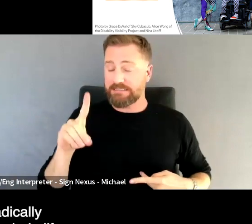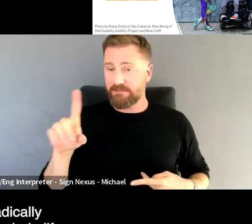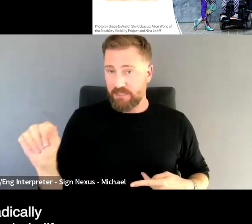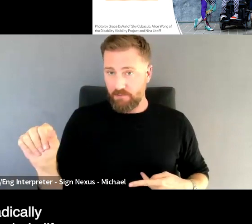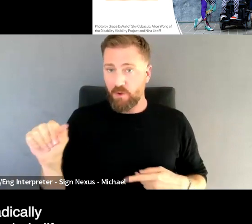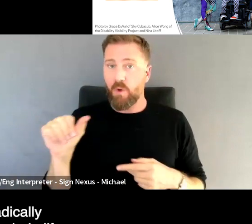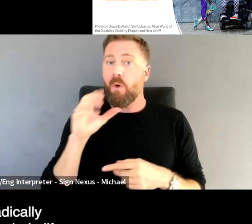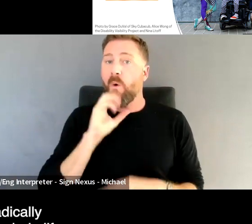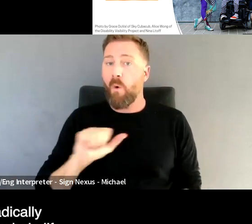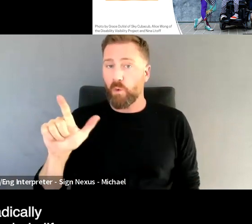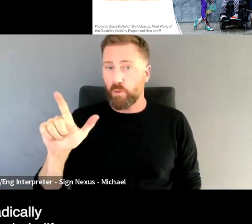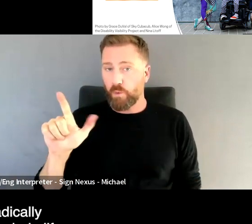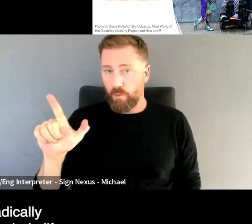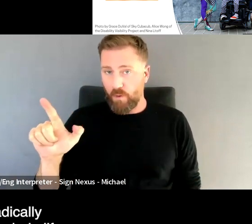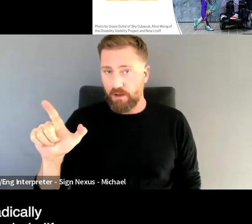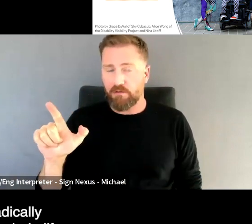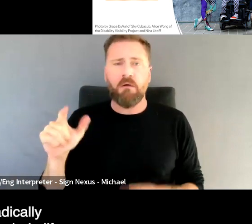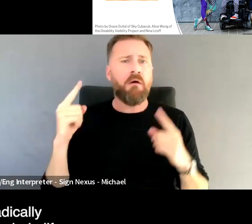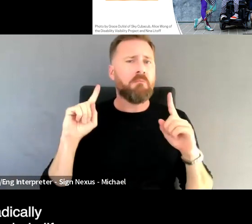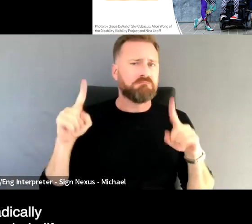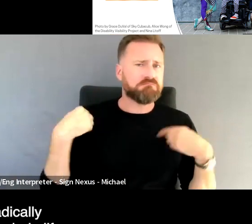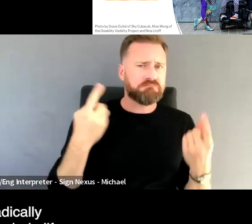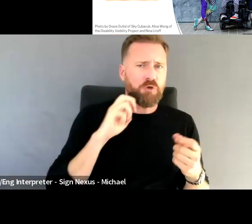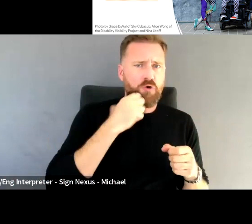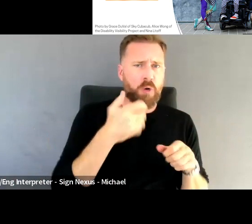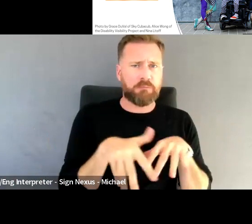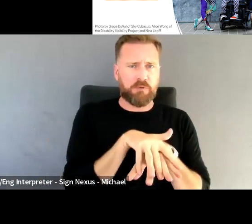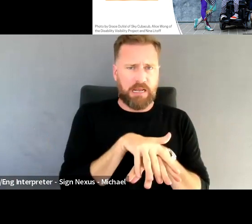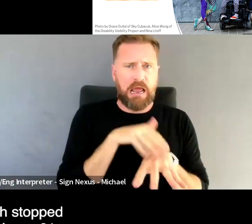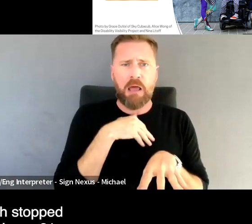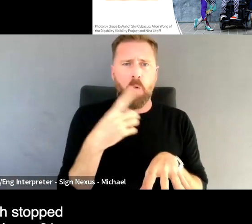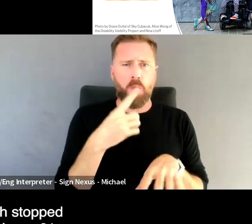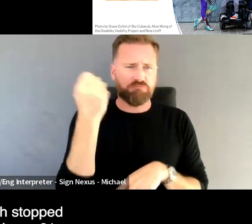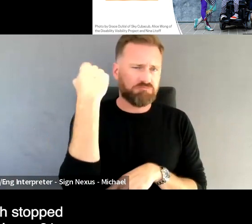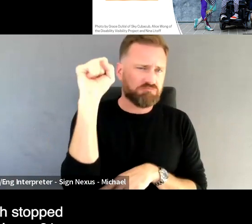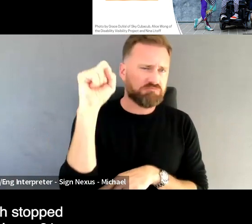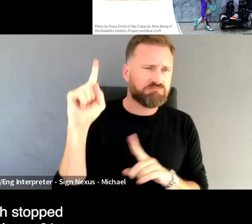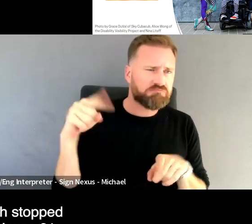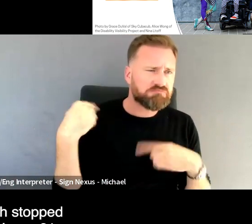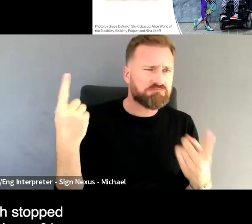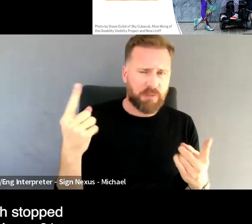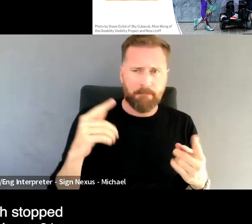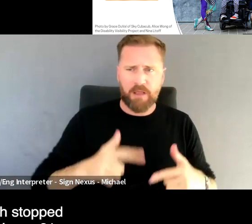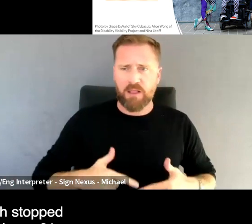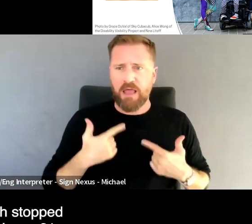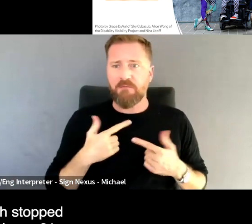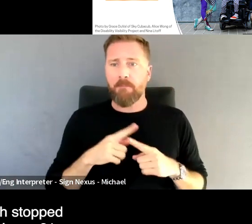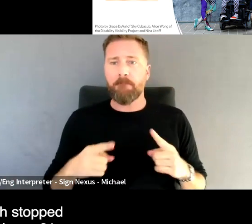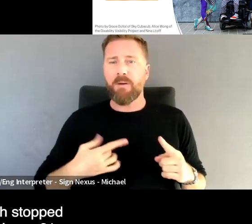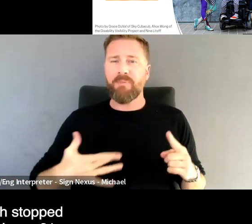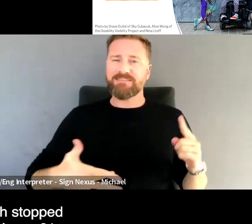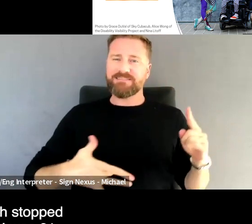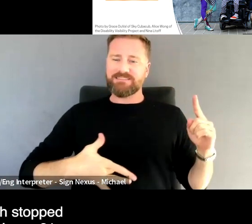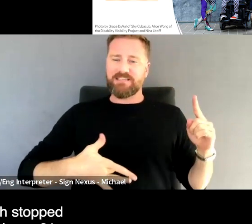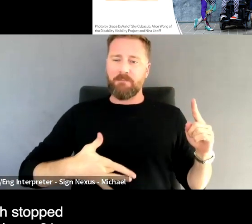and like radically visibly mad my whole life. But my stomach stopped working